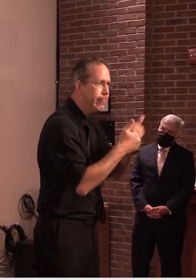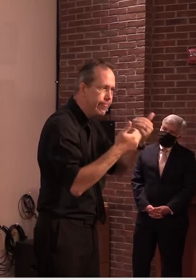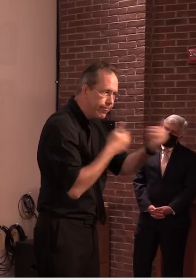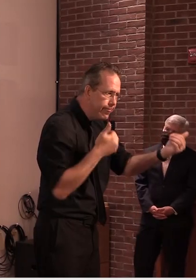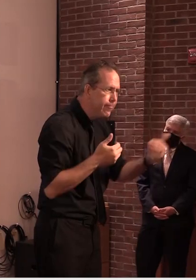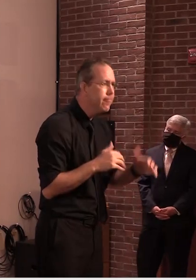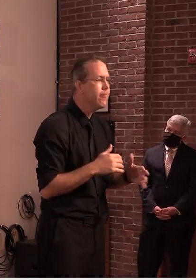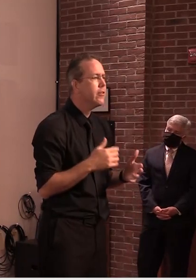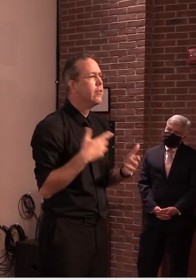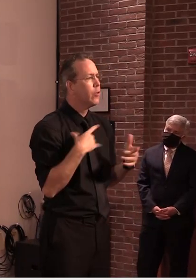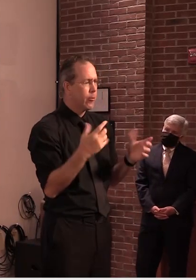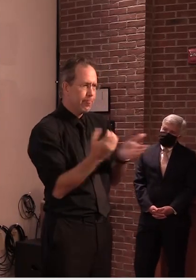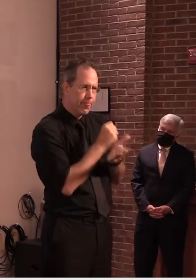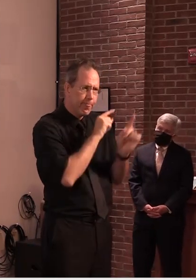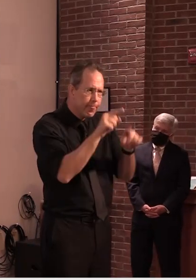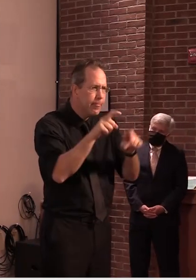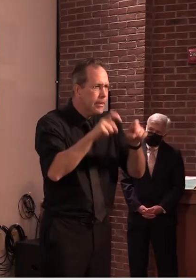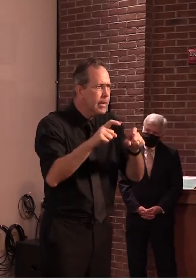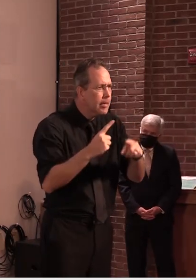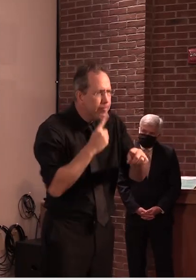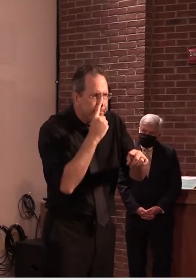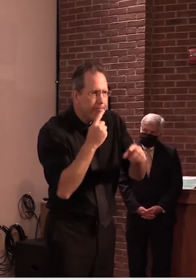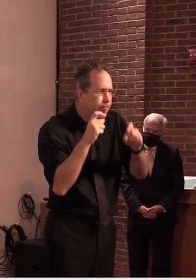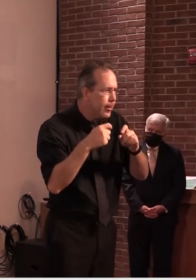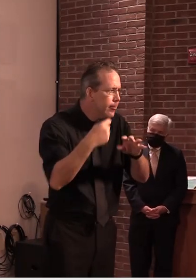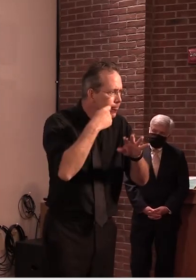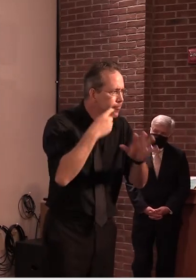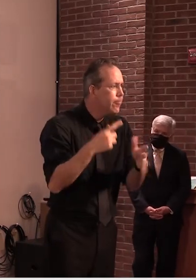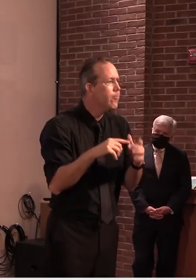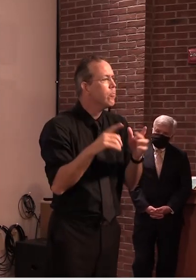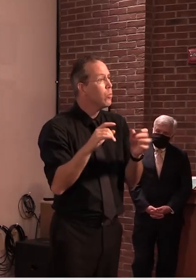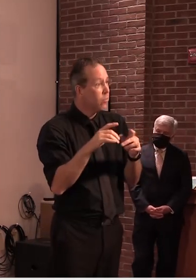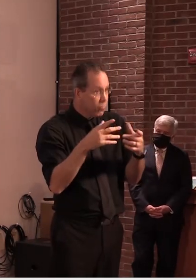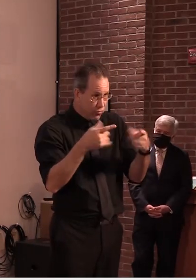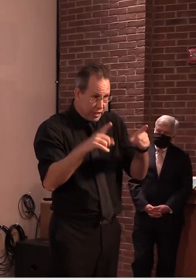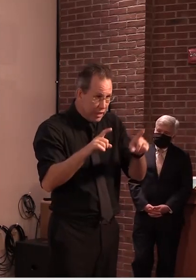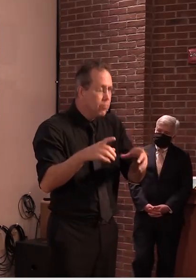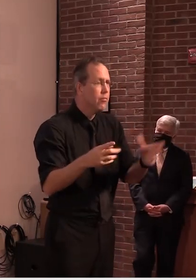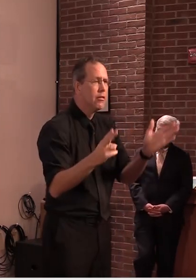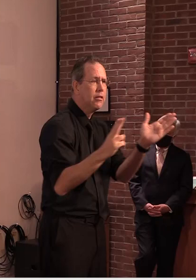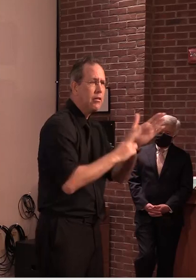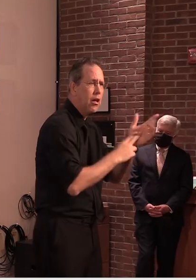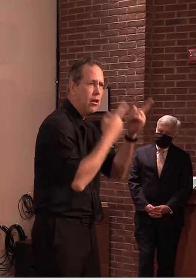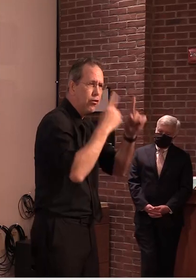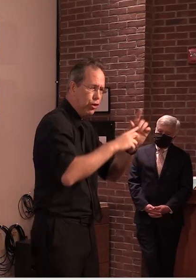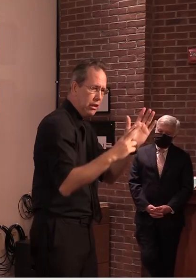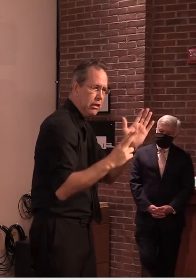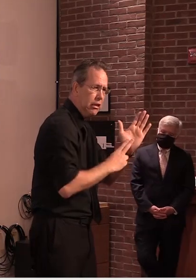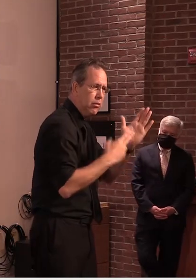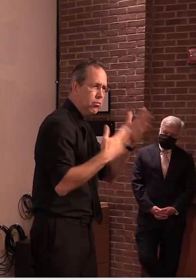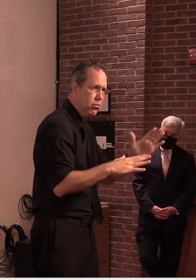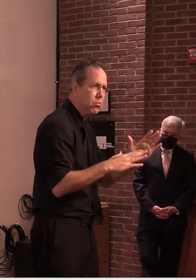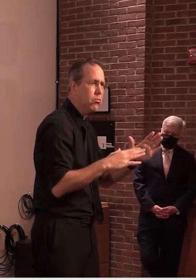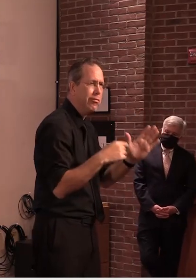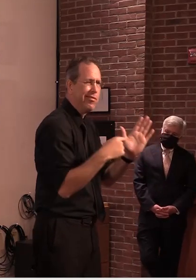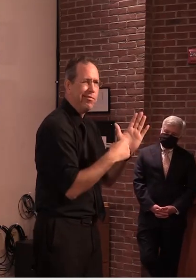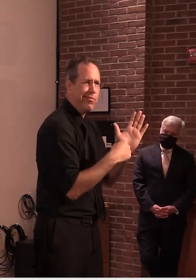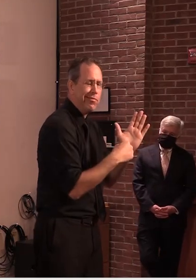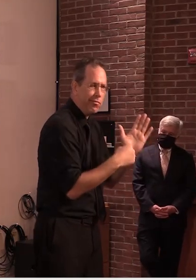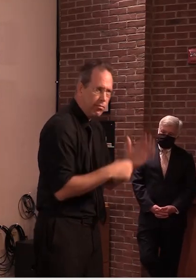so if there are certainly going to be consequences for not adhering to the testing protocol that should protect the city